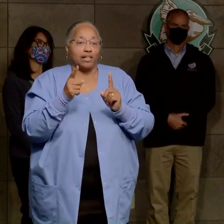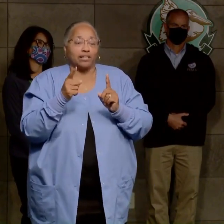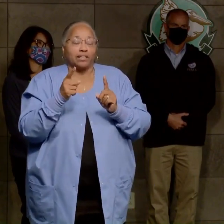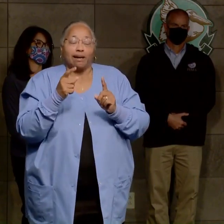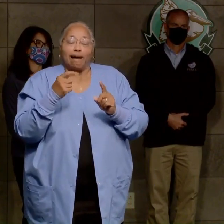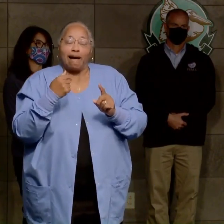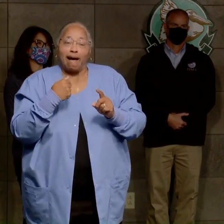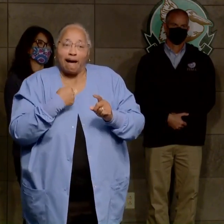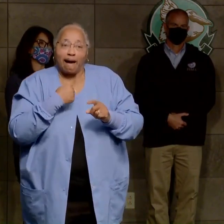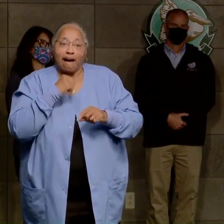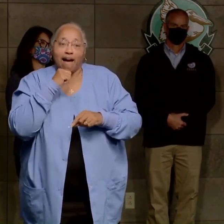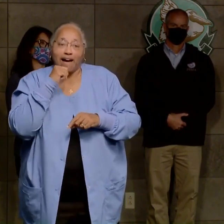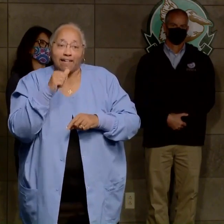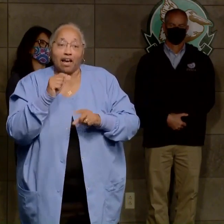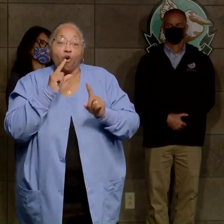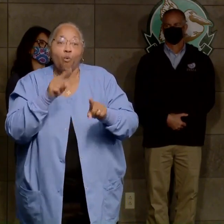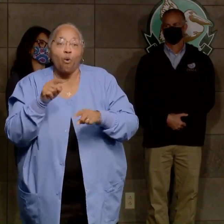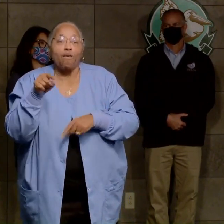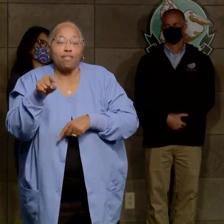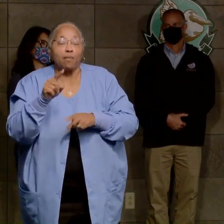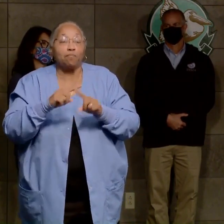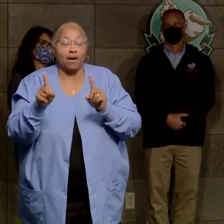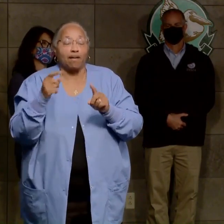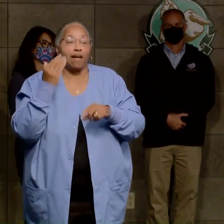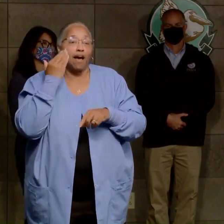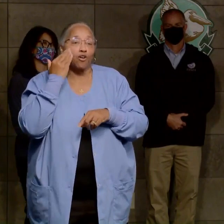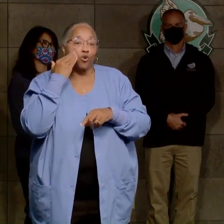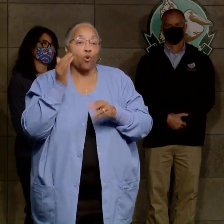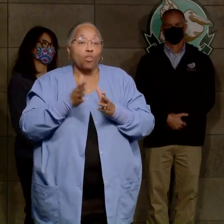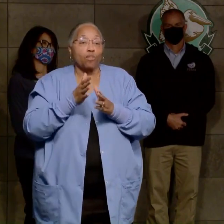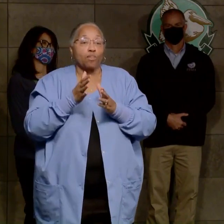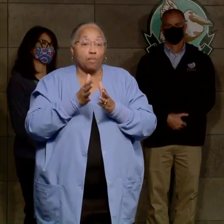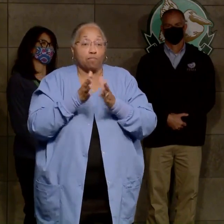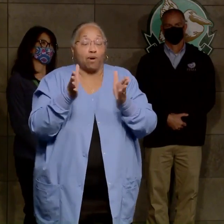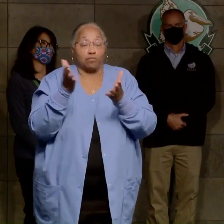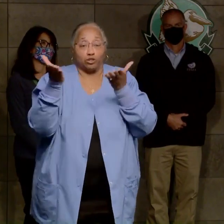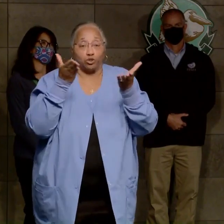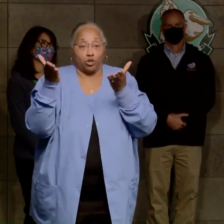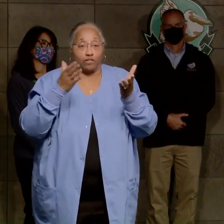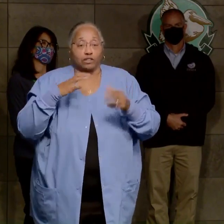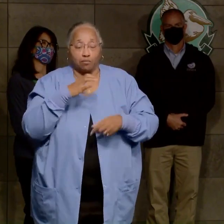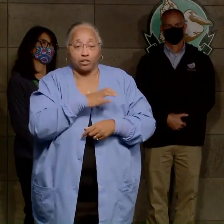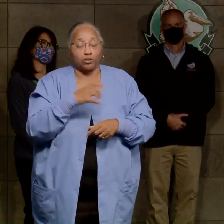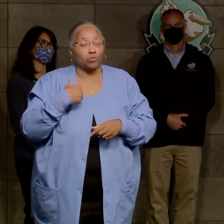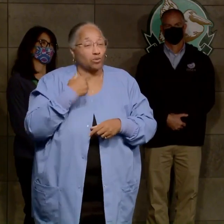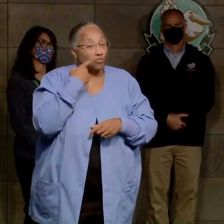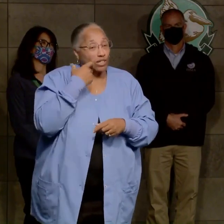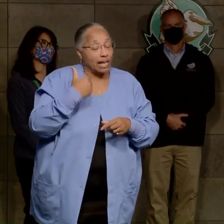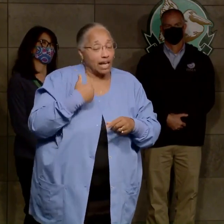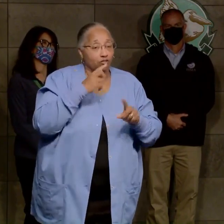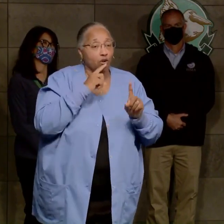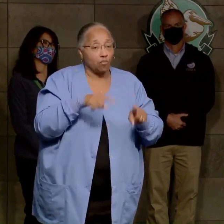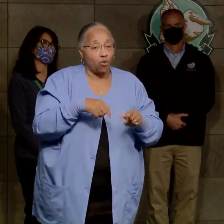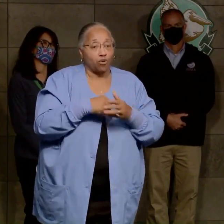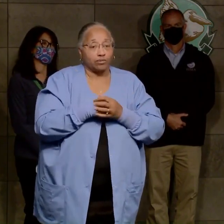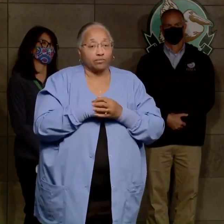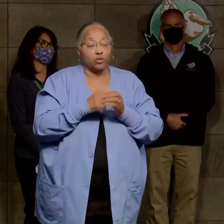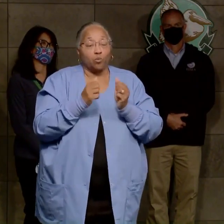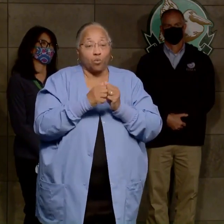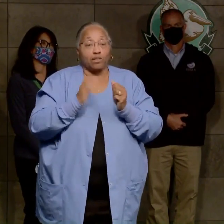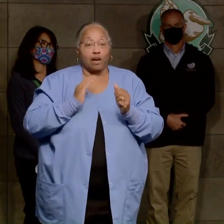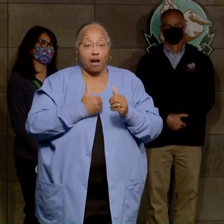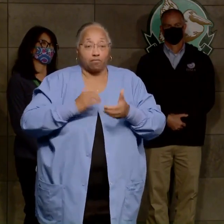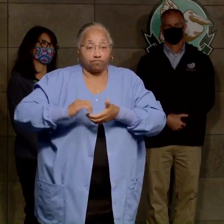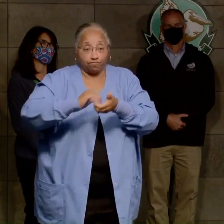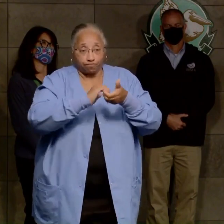Service Commission. But I know they're doing this because they routinely report to us. And, in fact, we had a report just a few minutes ago at the Unified Command Group meeting that